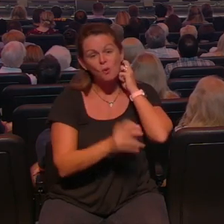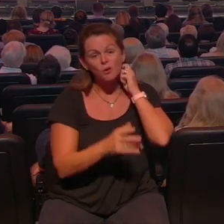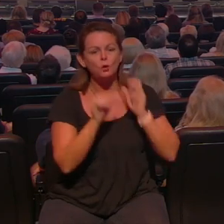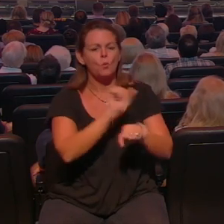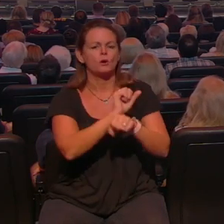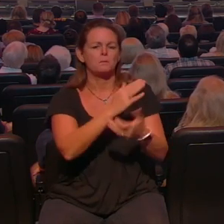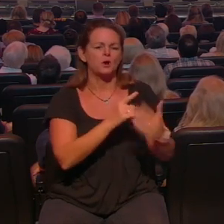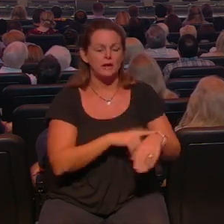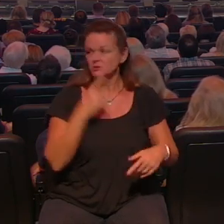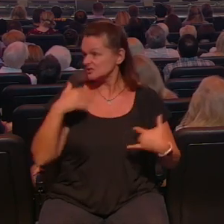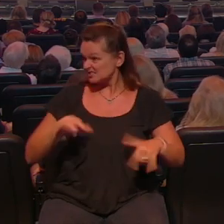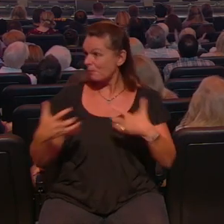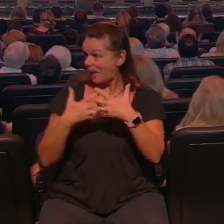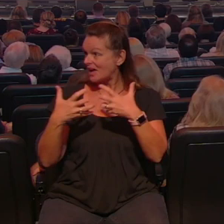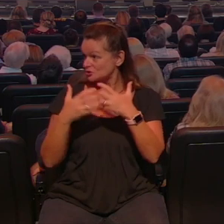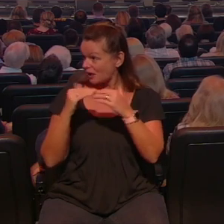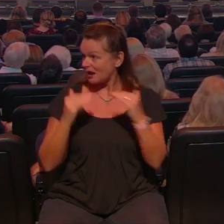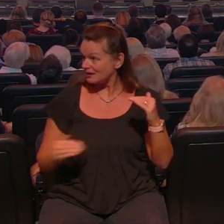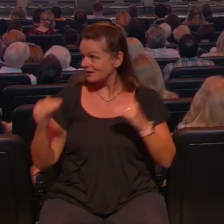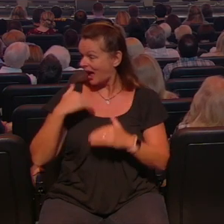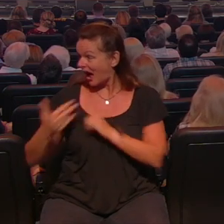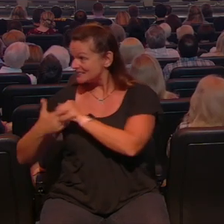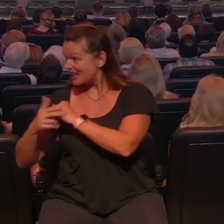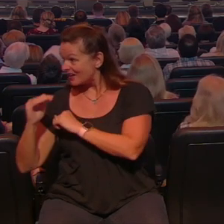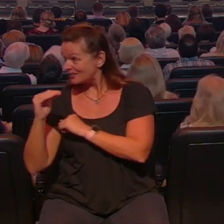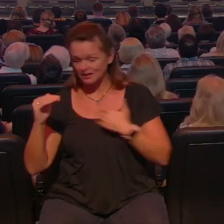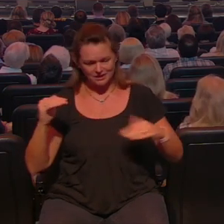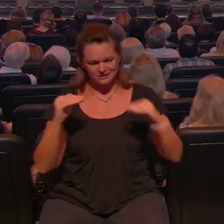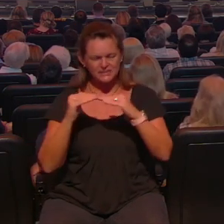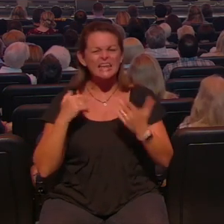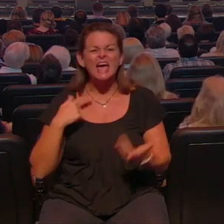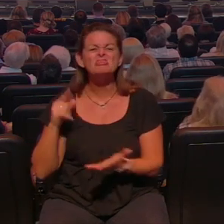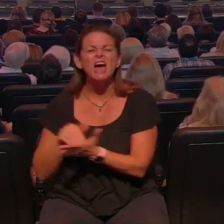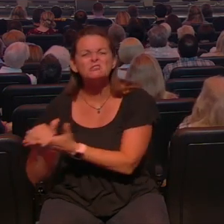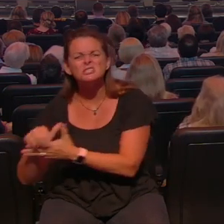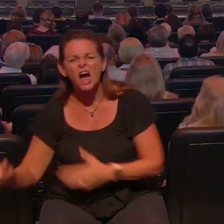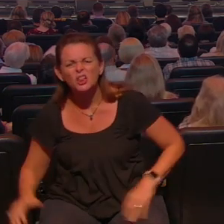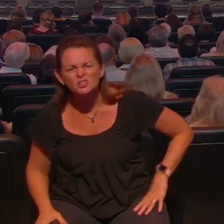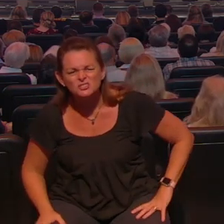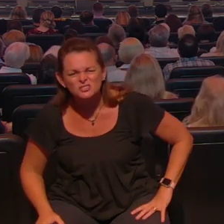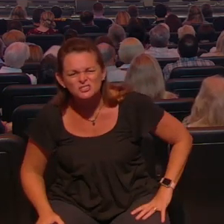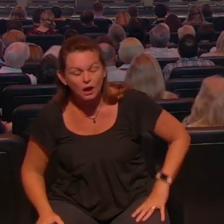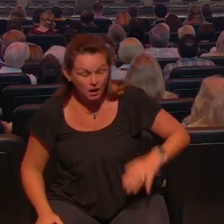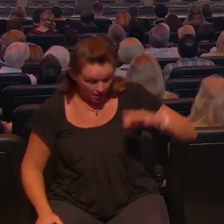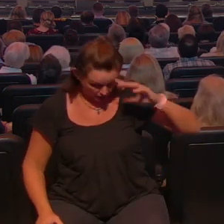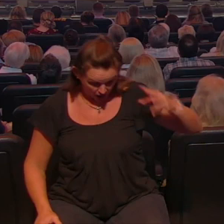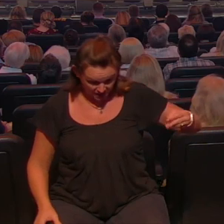dad you said you'd match you know everything I put in the bank he had thousands of dollars in the bank Josh and Elaine